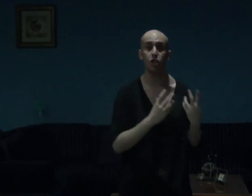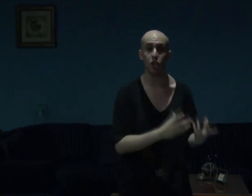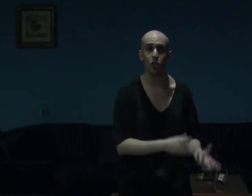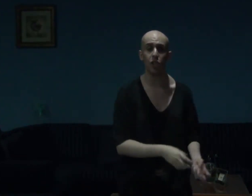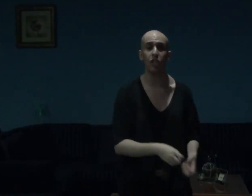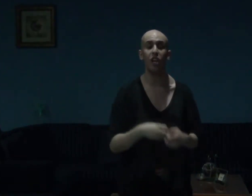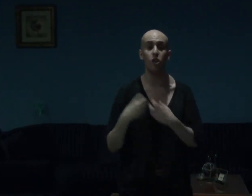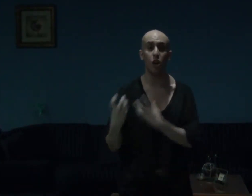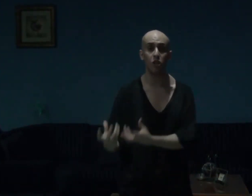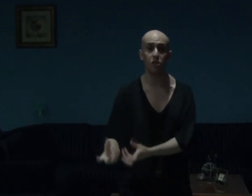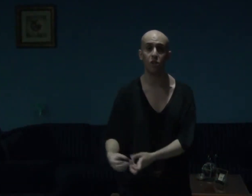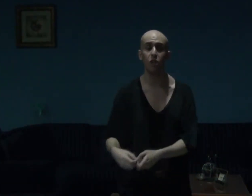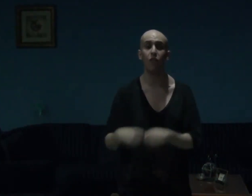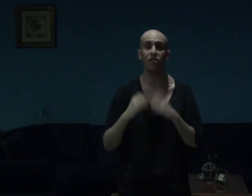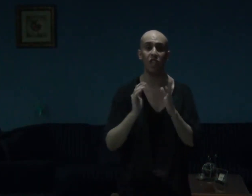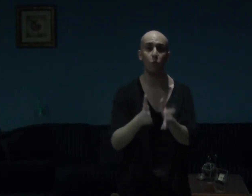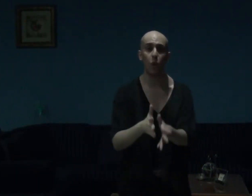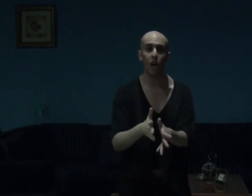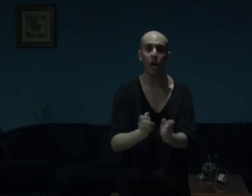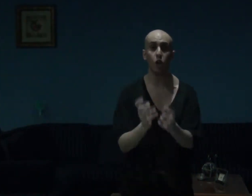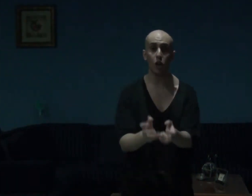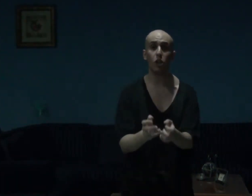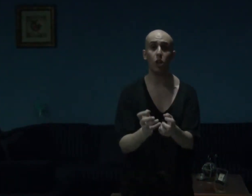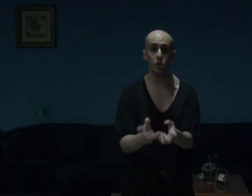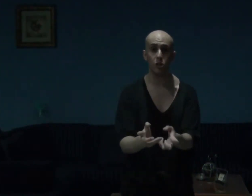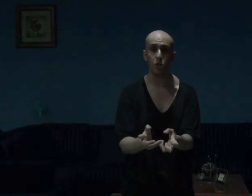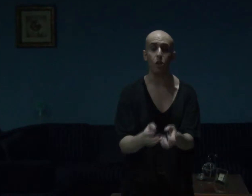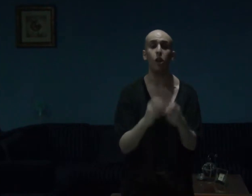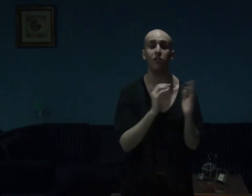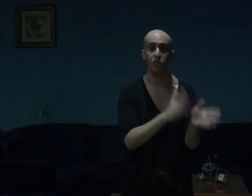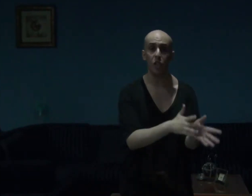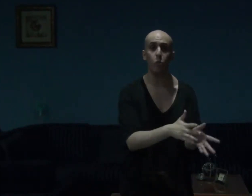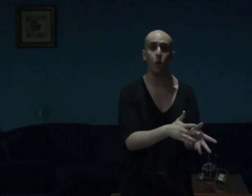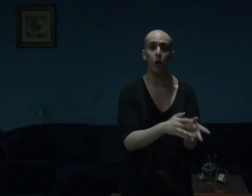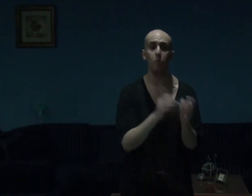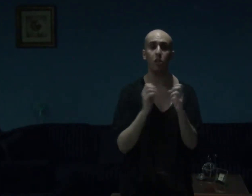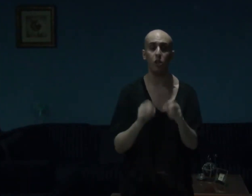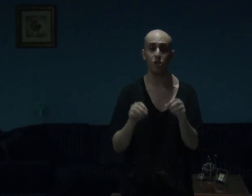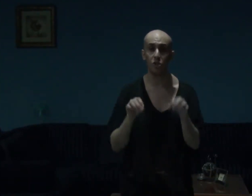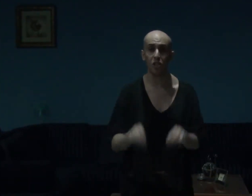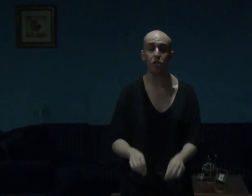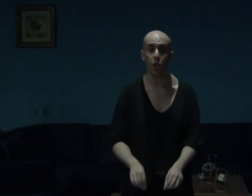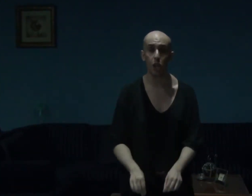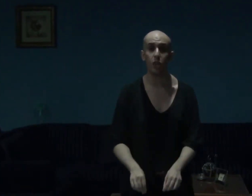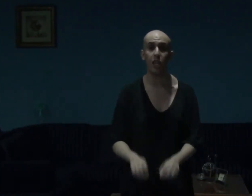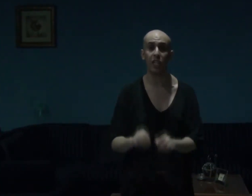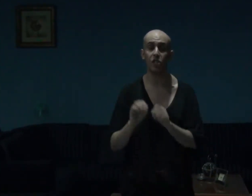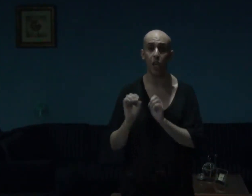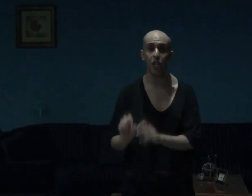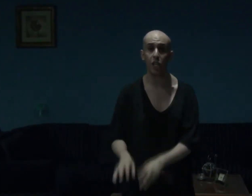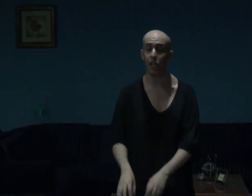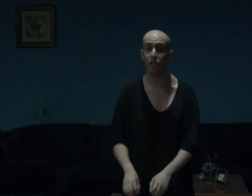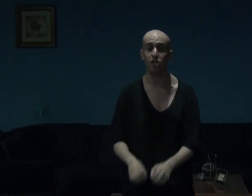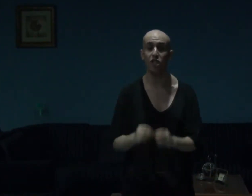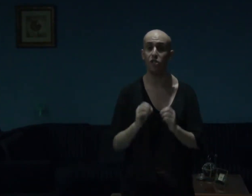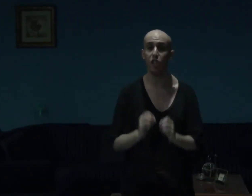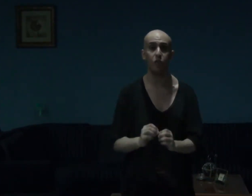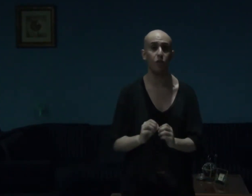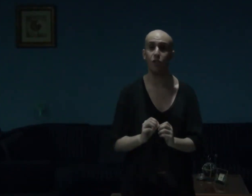journey and odyssey of Senwa, dark odyssey of Senwa, because this tale guys and gals is not for the